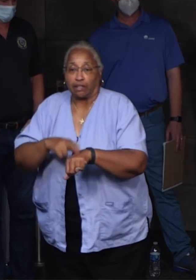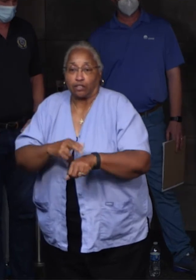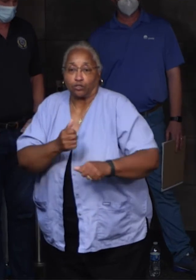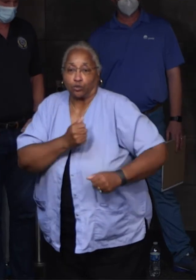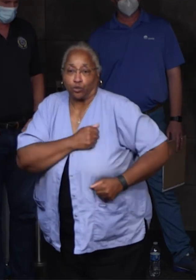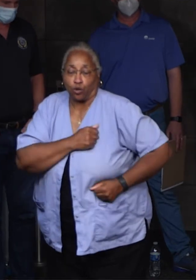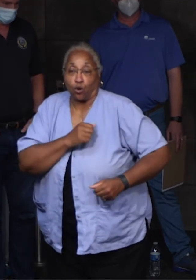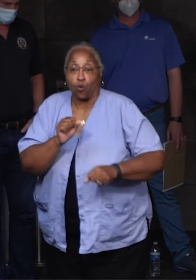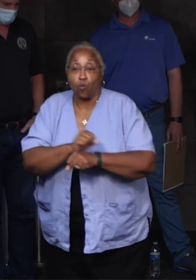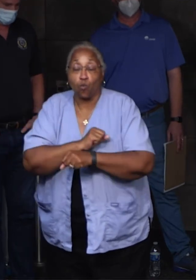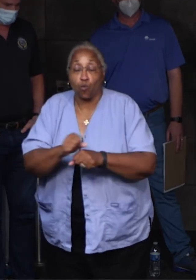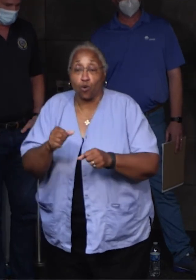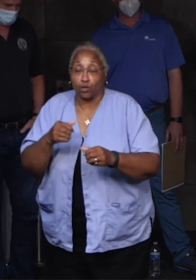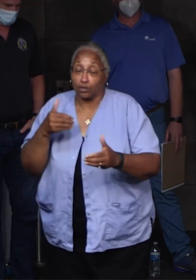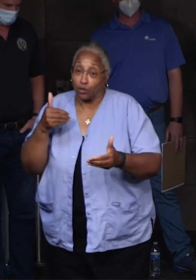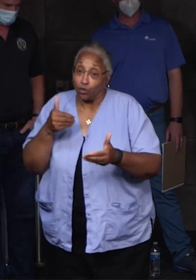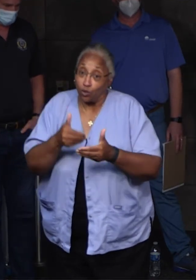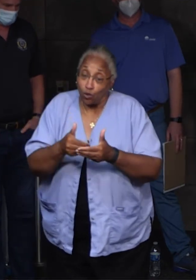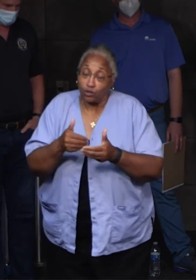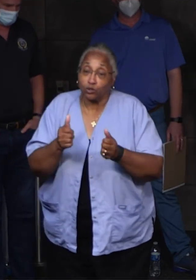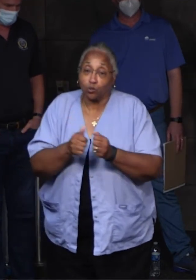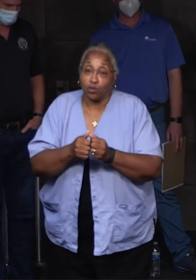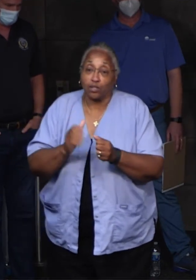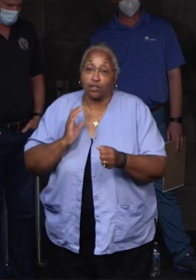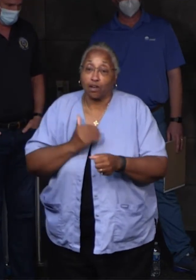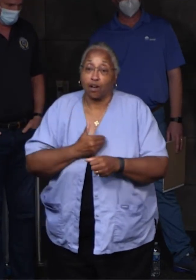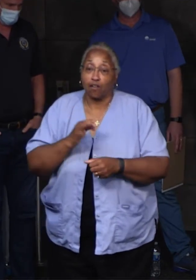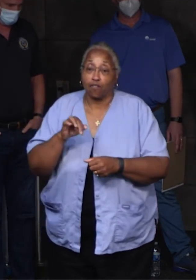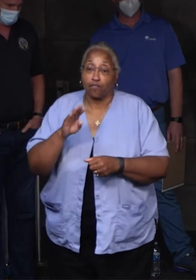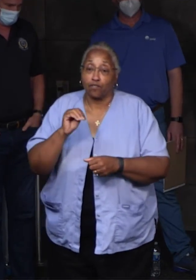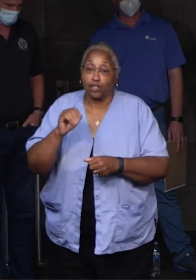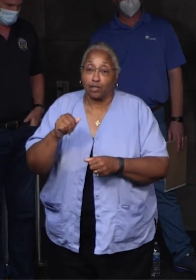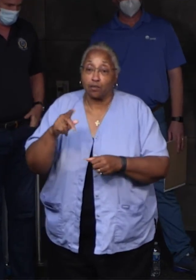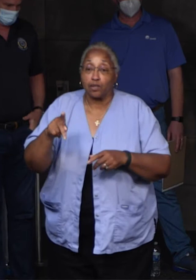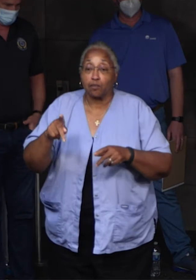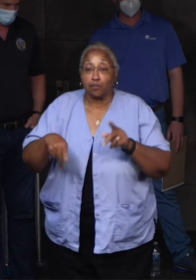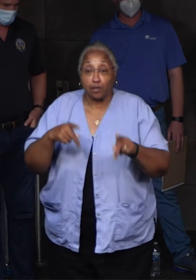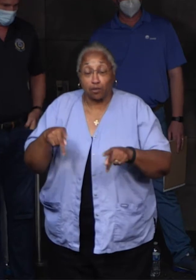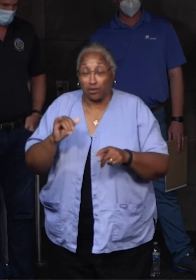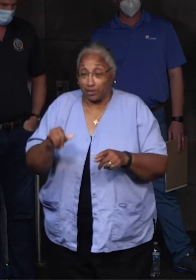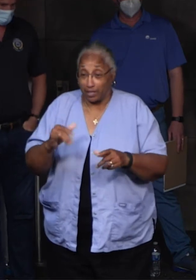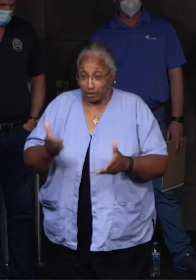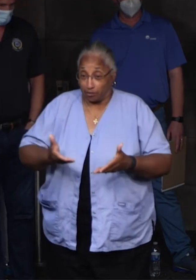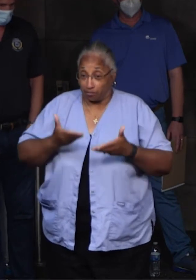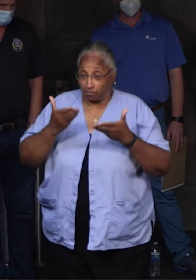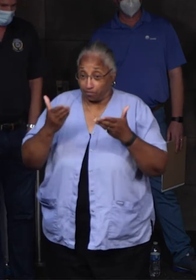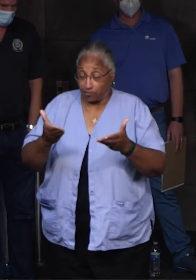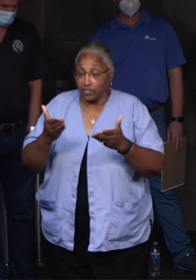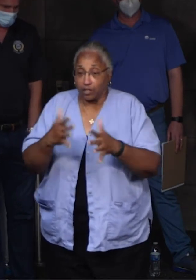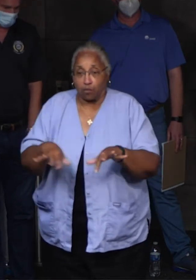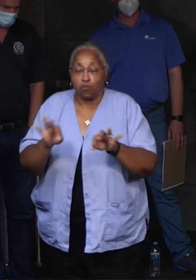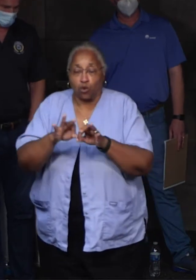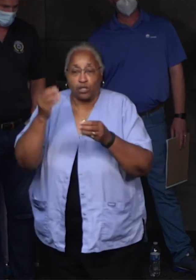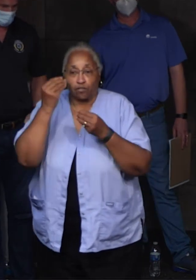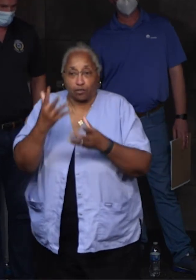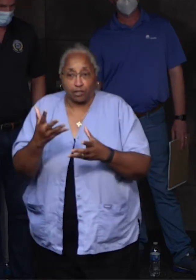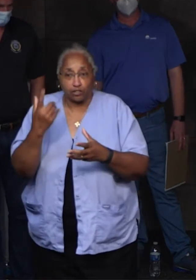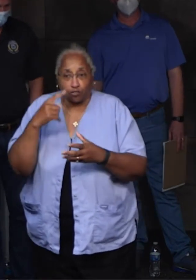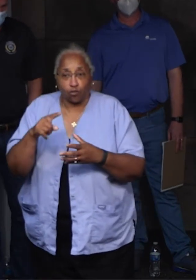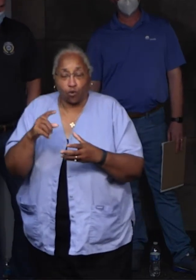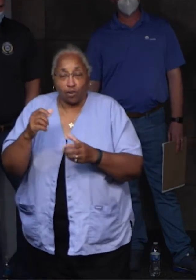working closely with our FEMA partners who are providing valuable information to us on individual assistance that we'll be putting out later.